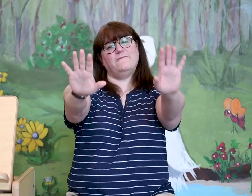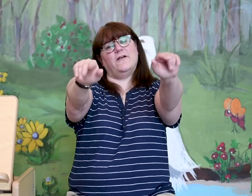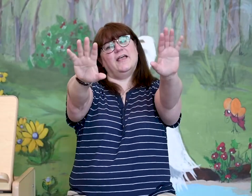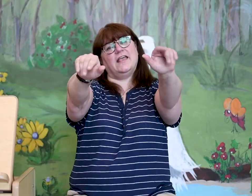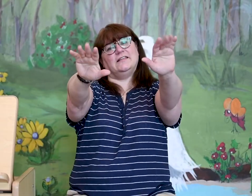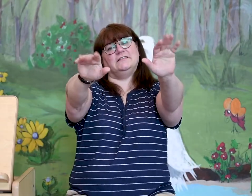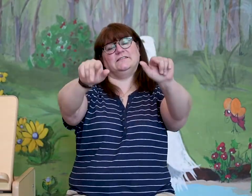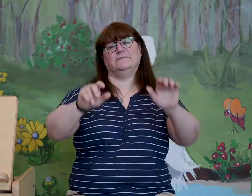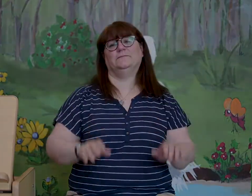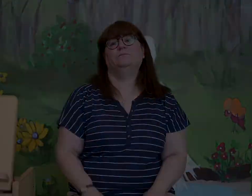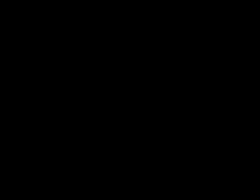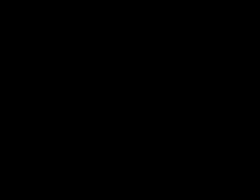friends!